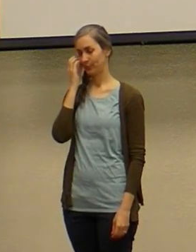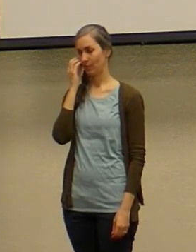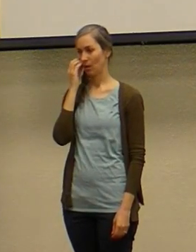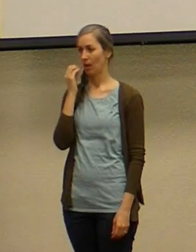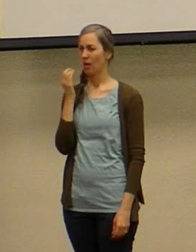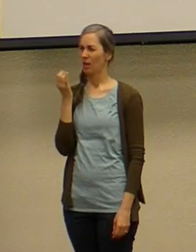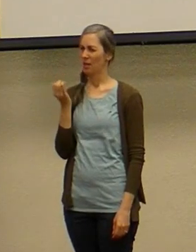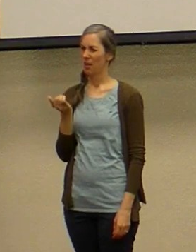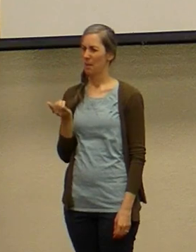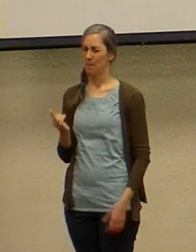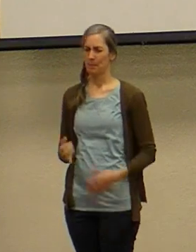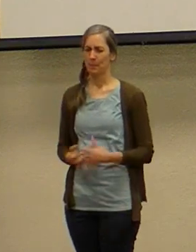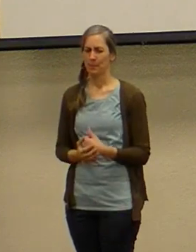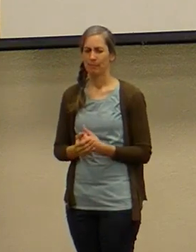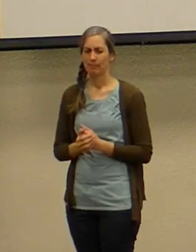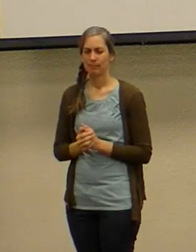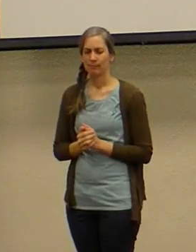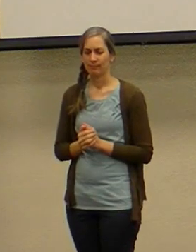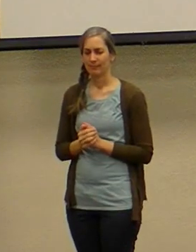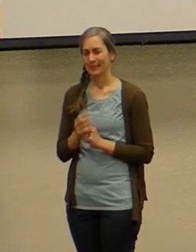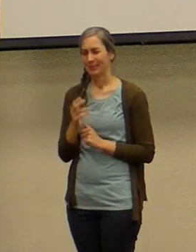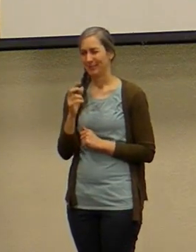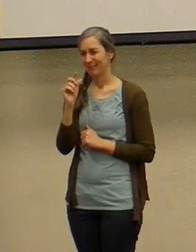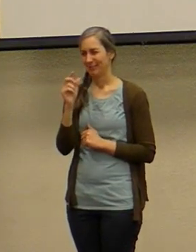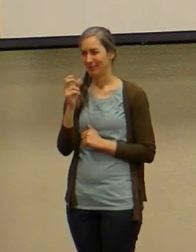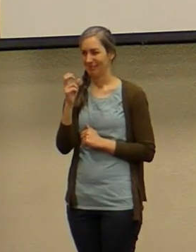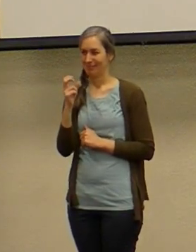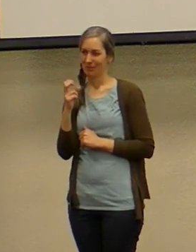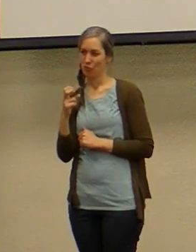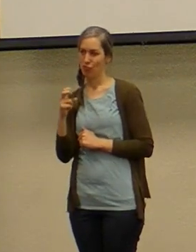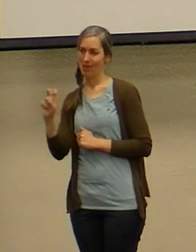now I want to transition a little bit